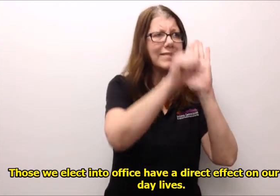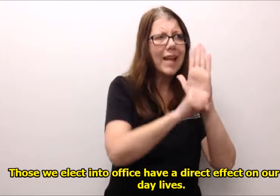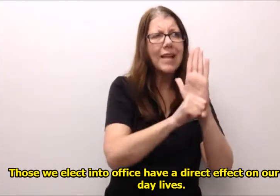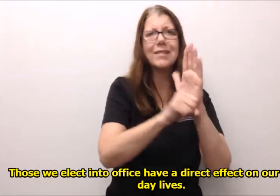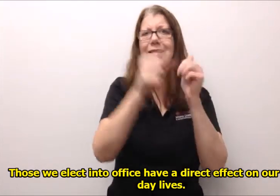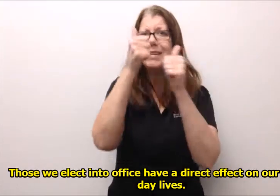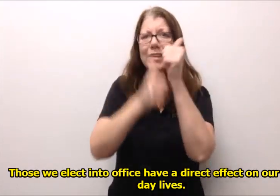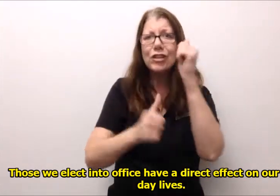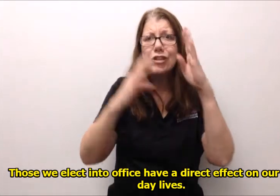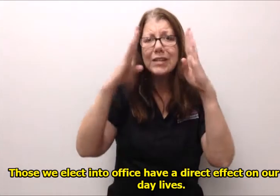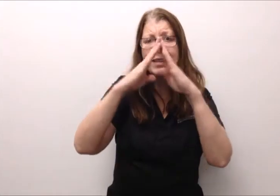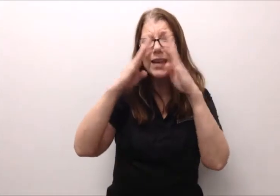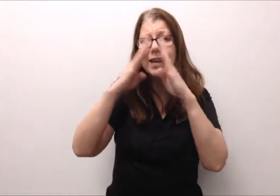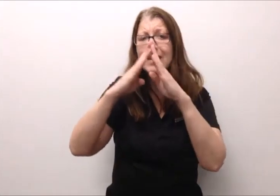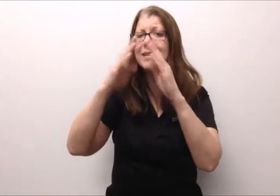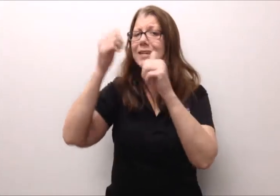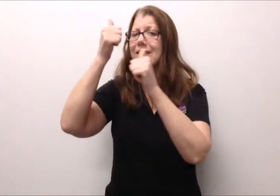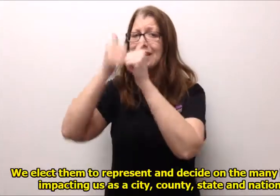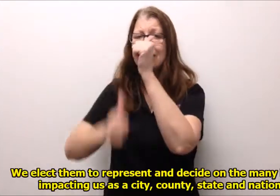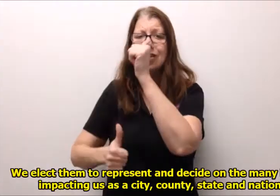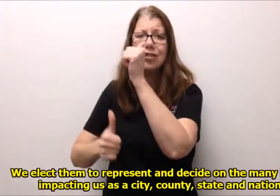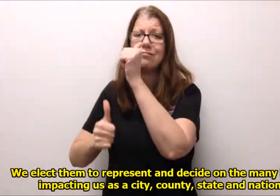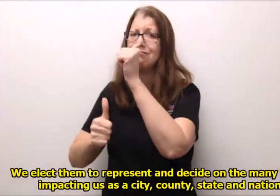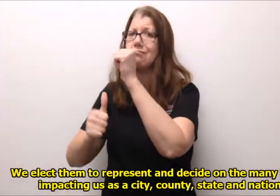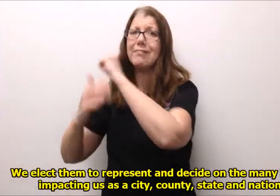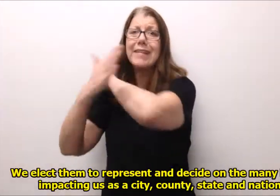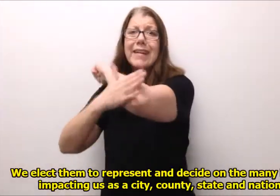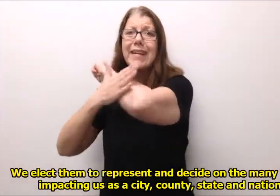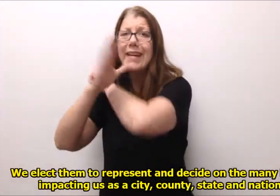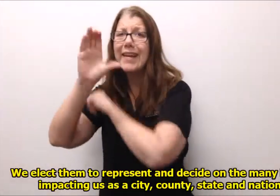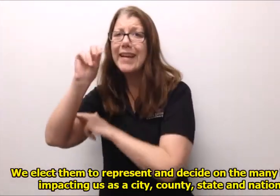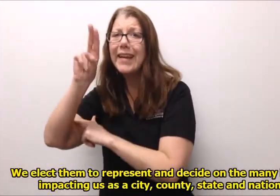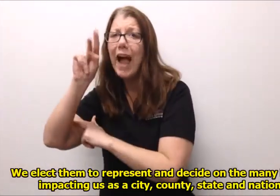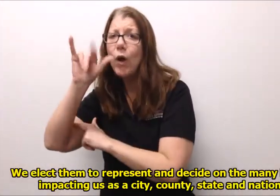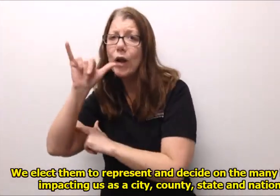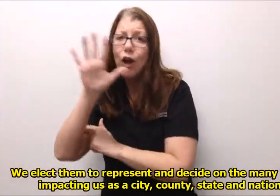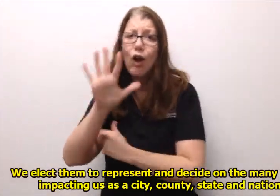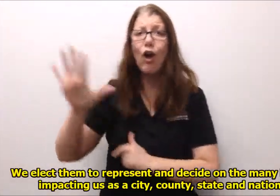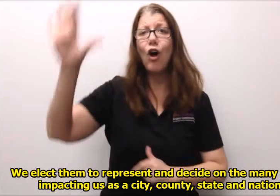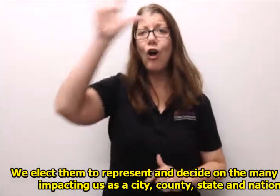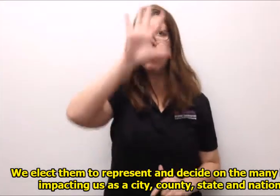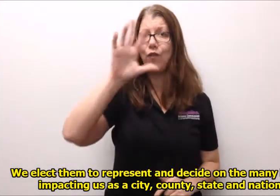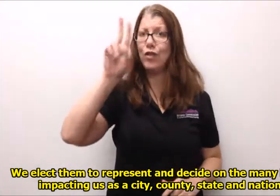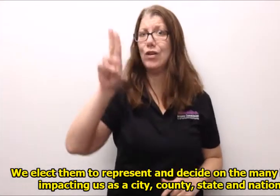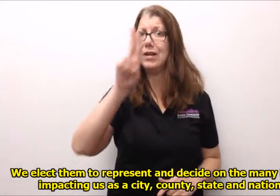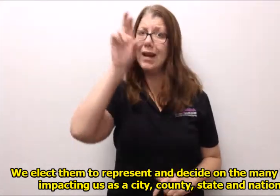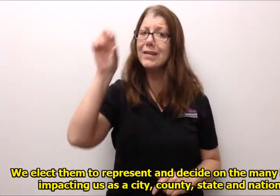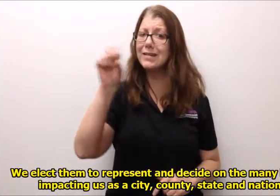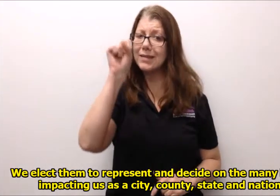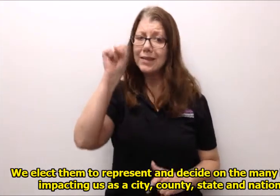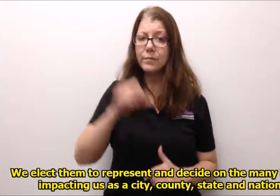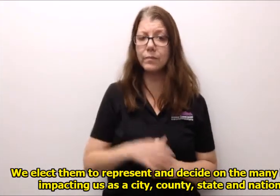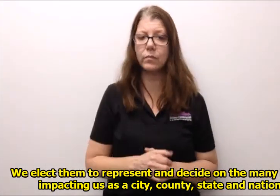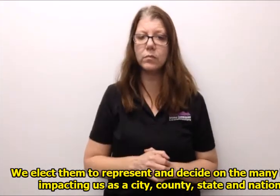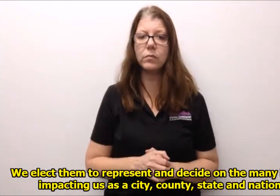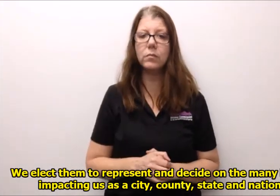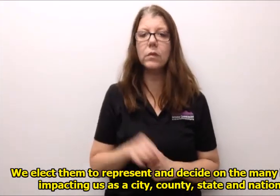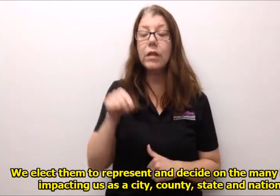day-to-day lives we elect them to represent and decide on the many issues impacting us as a city county